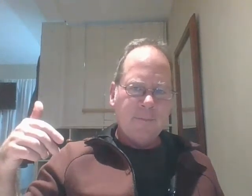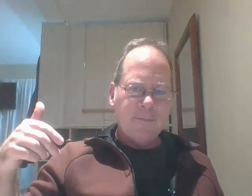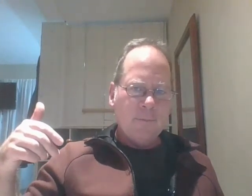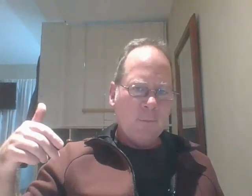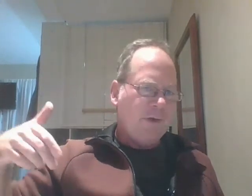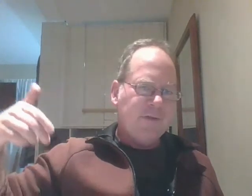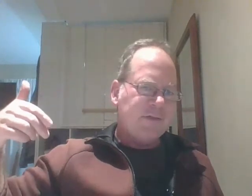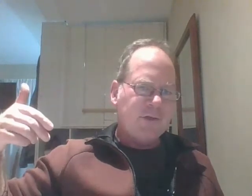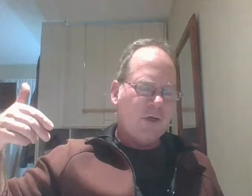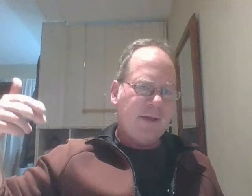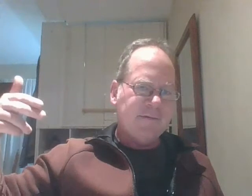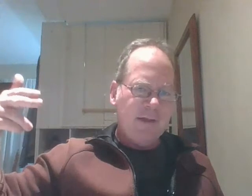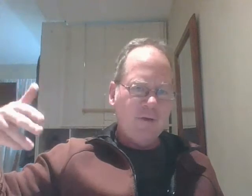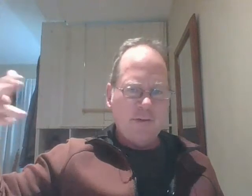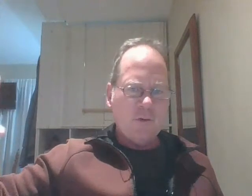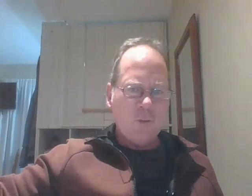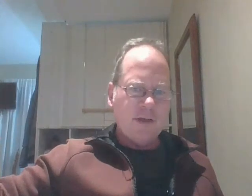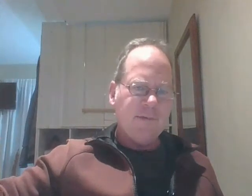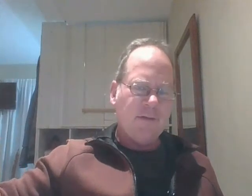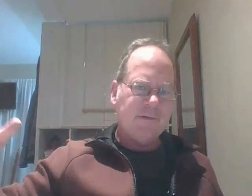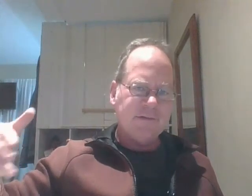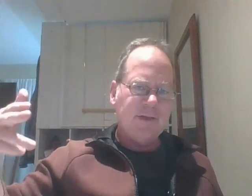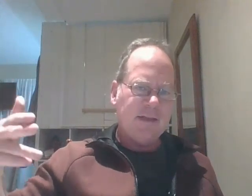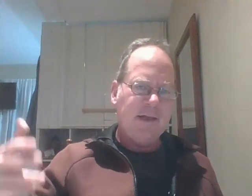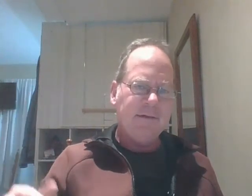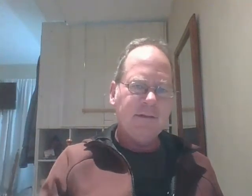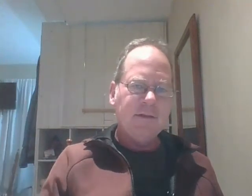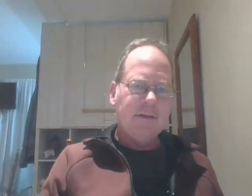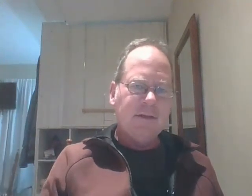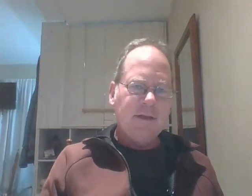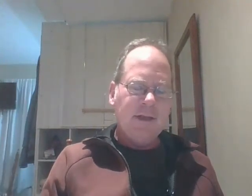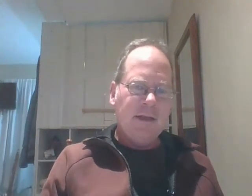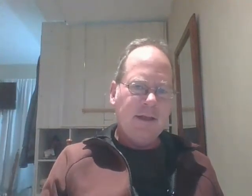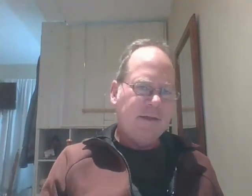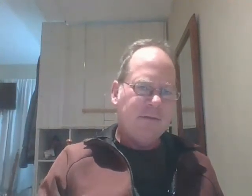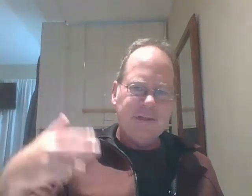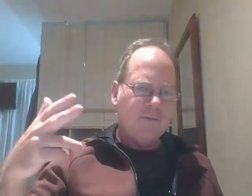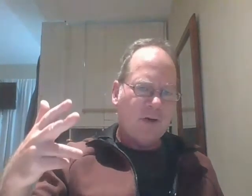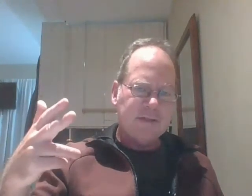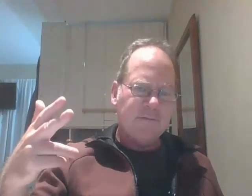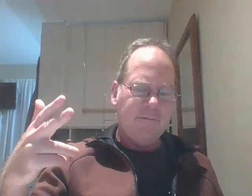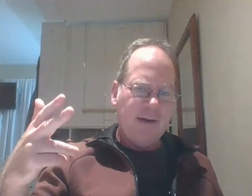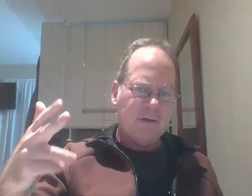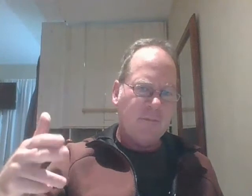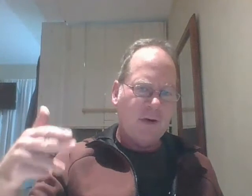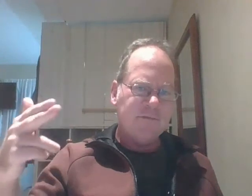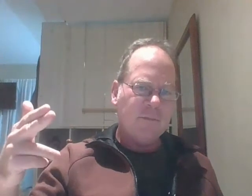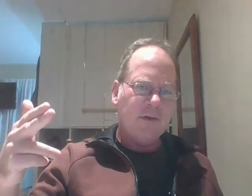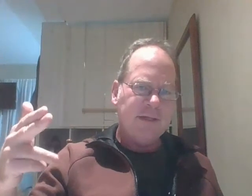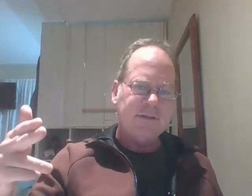or even eastern europe you know after the wall came down and stuff like that and there's even parts of africa and parts of the middle east that